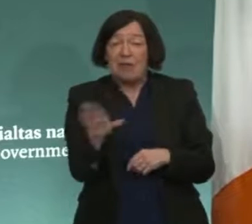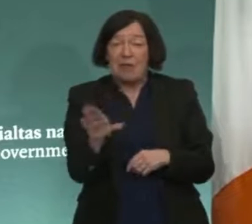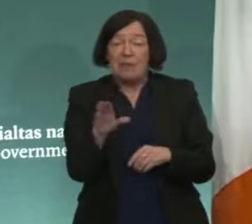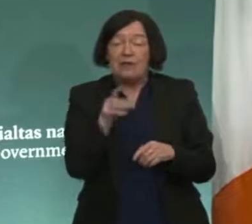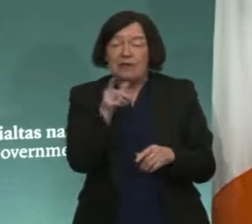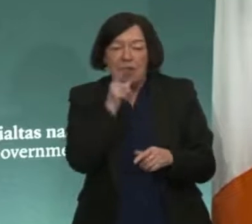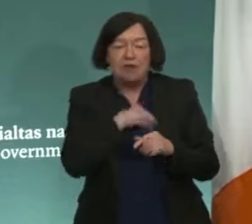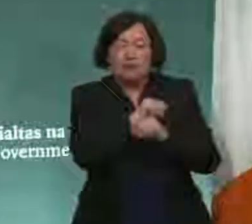talk to your GP.